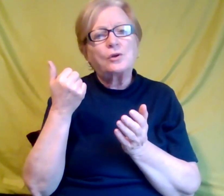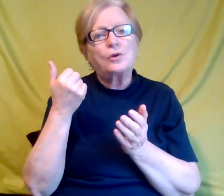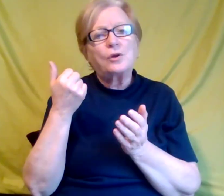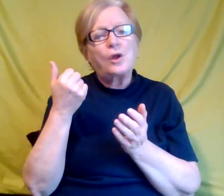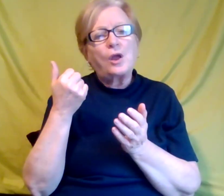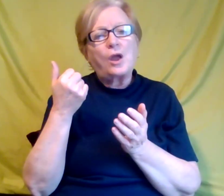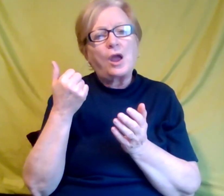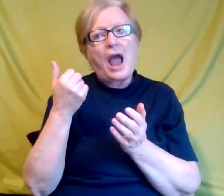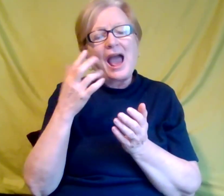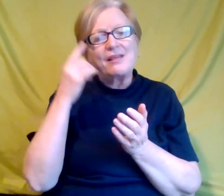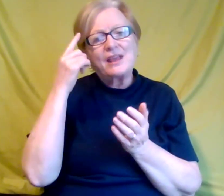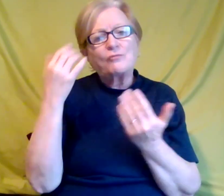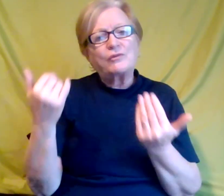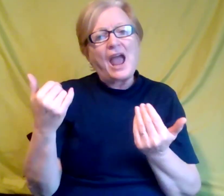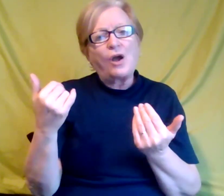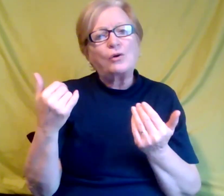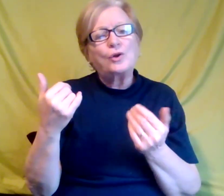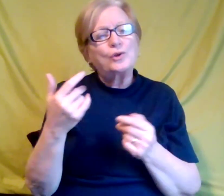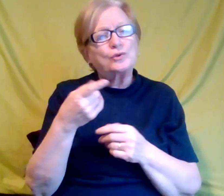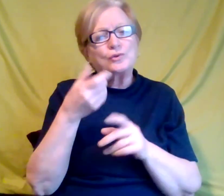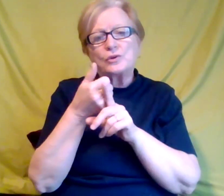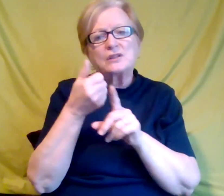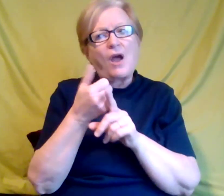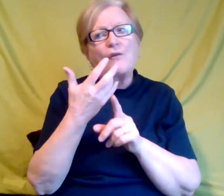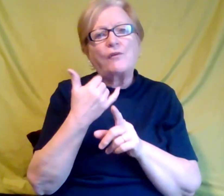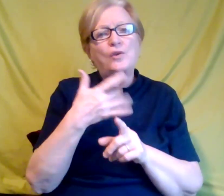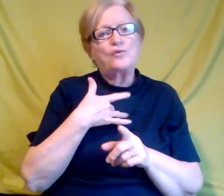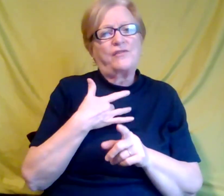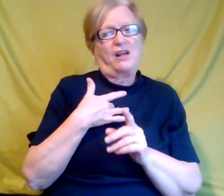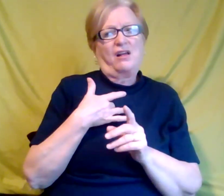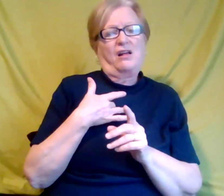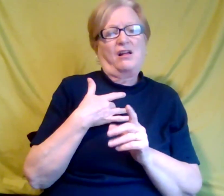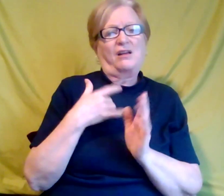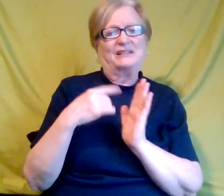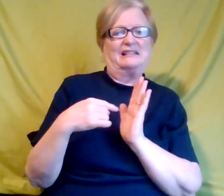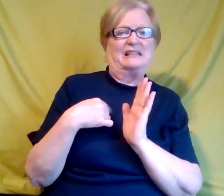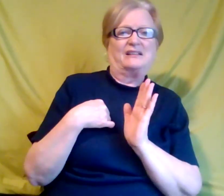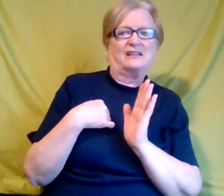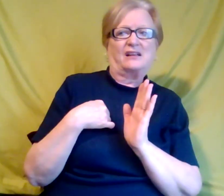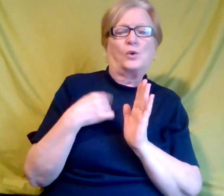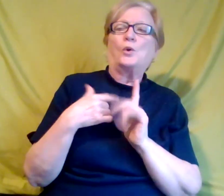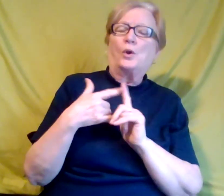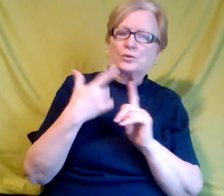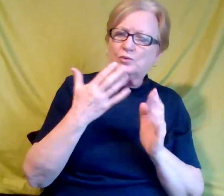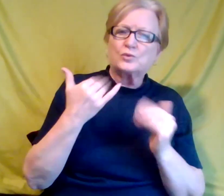can think of at this point is that you do want to go through the, uh, the, the proper channels or the proper